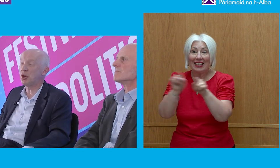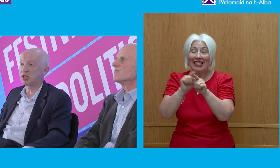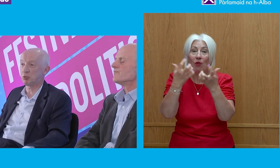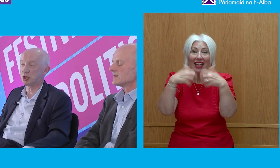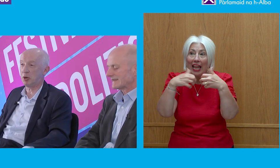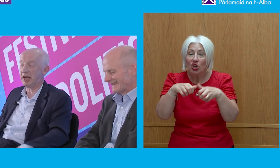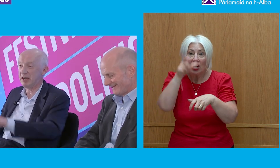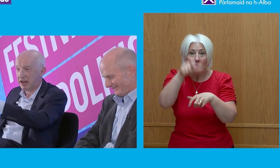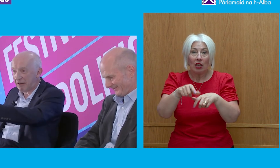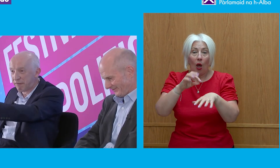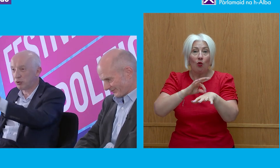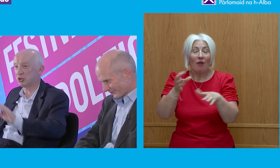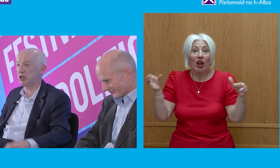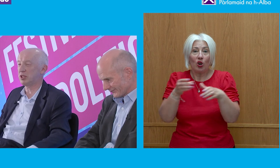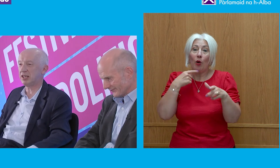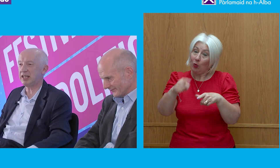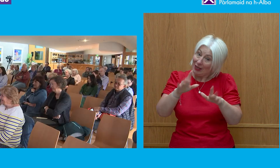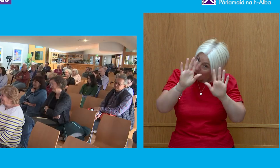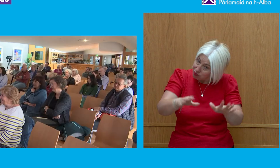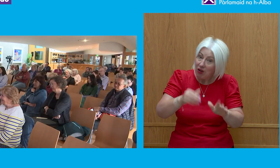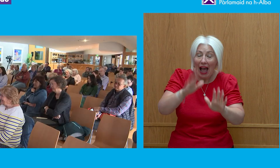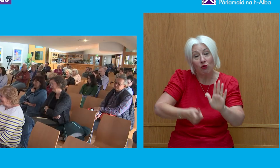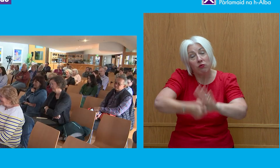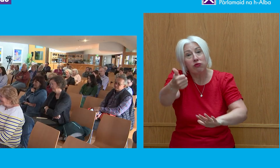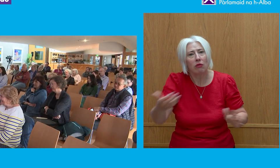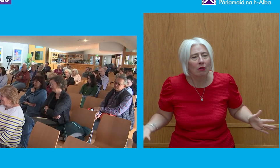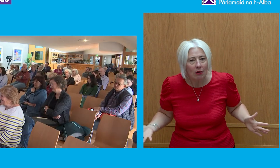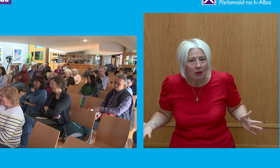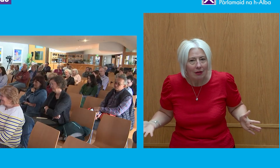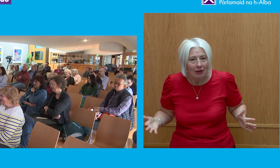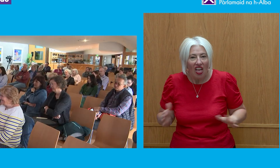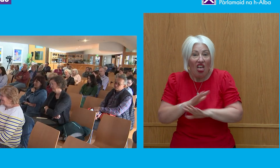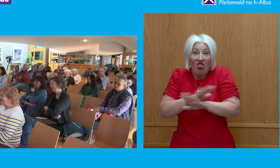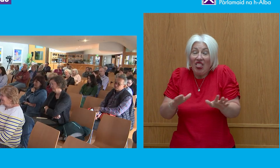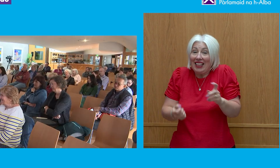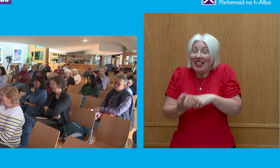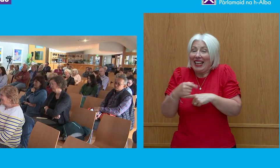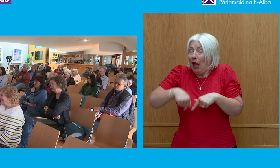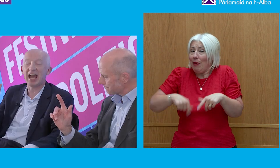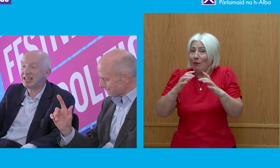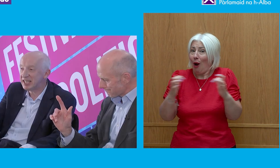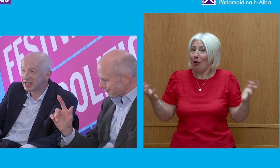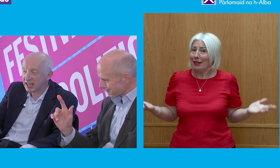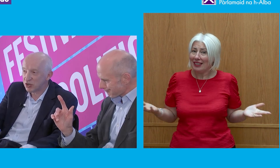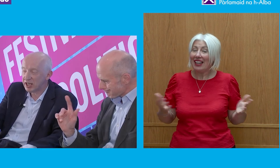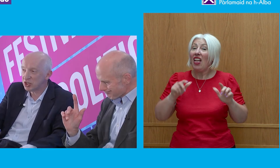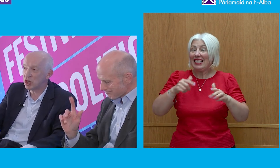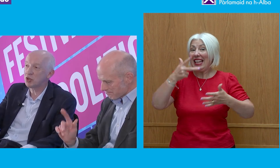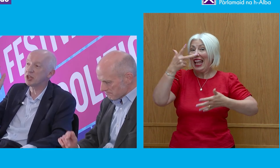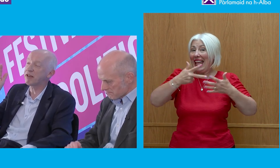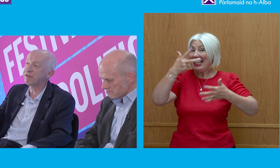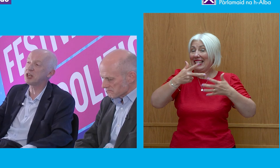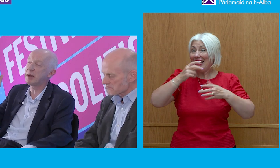professional bodies would come in and force you to leave. That does not take place within Parliament. It is an 18th century